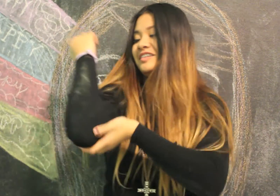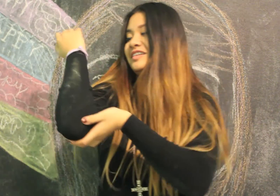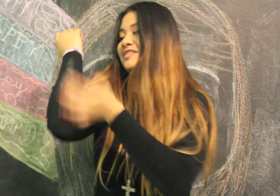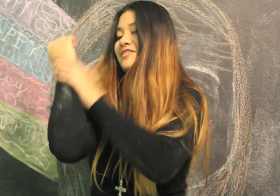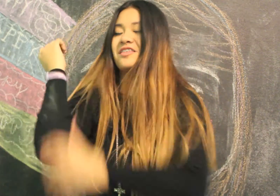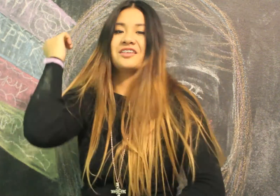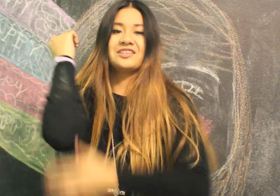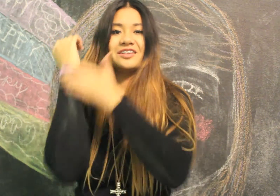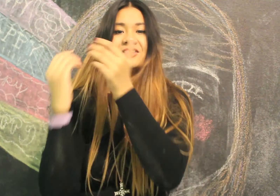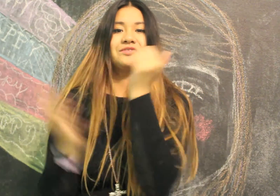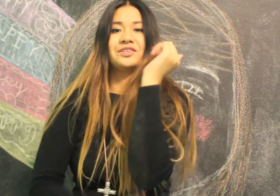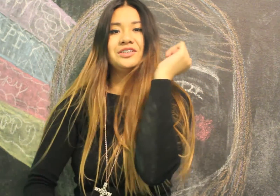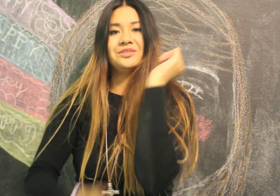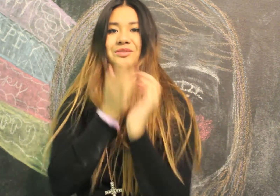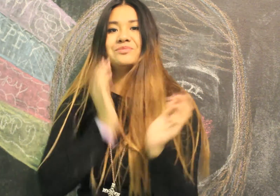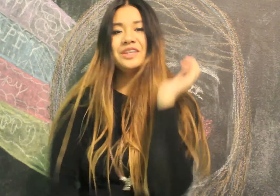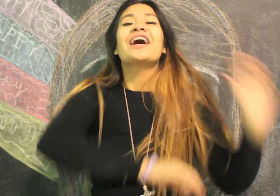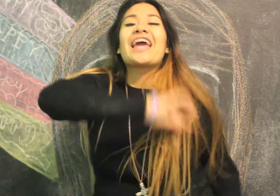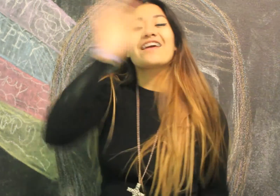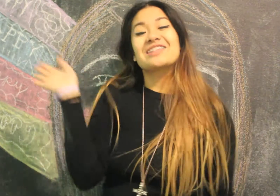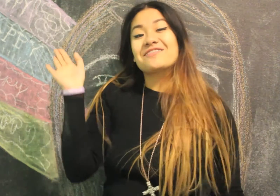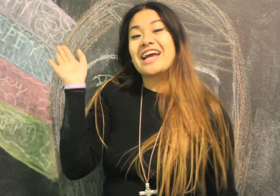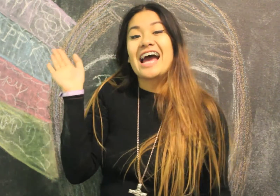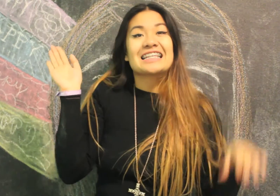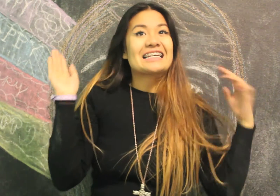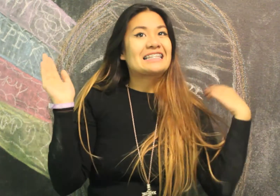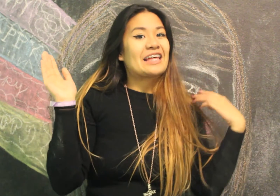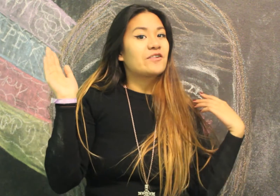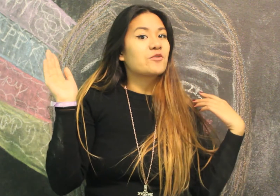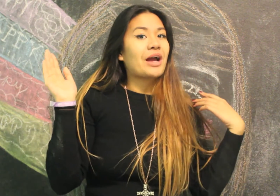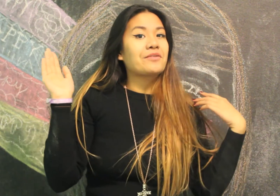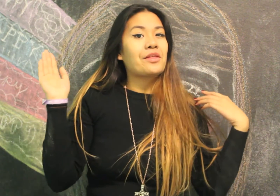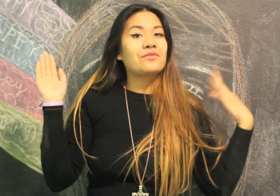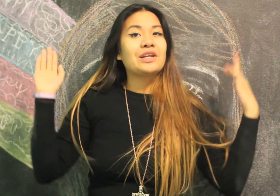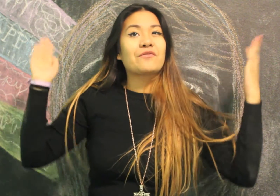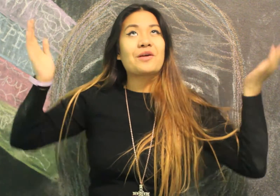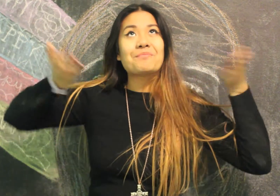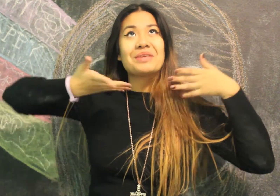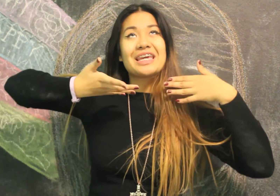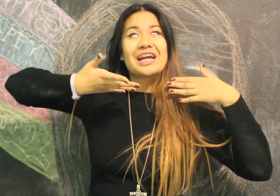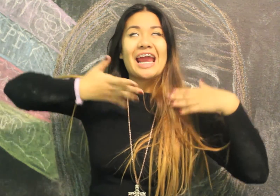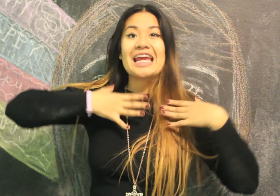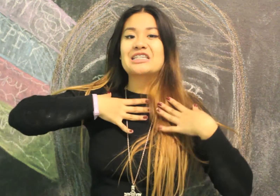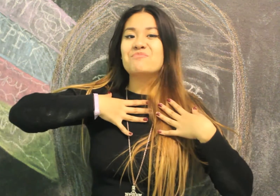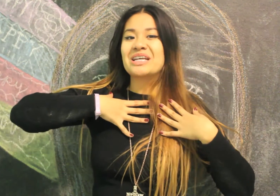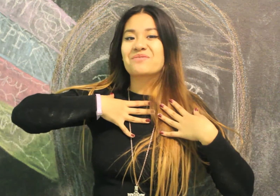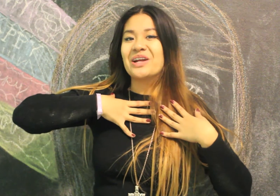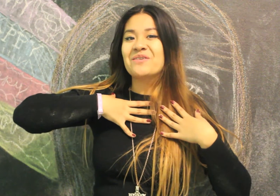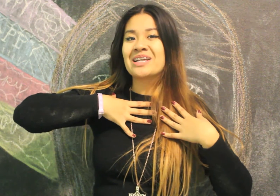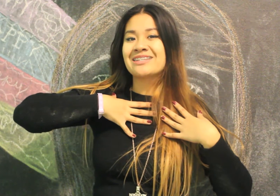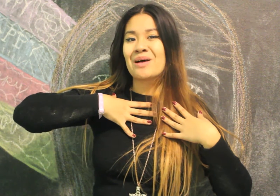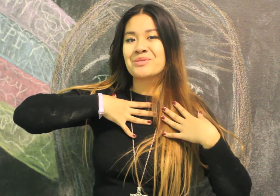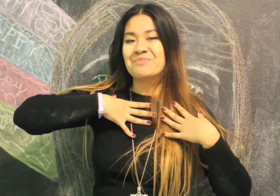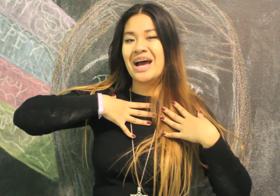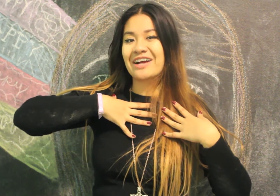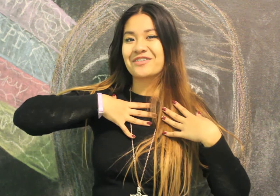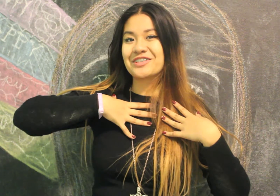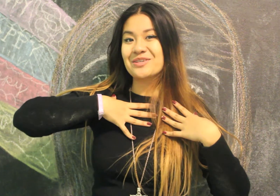The things I do for YouTube Hey what's up you guys, it is Taylor and you're back with another video from me, your Asian best friend who has not been back for two